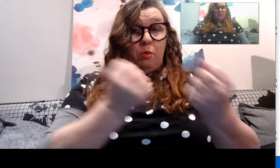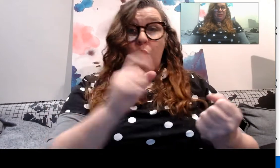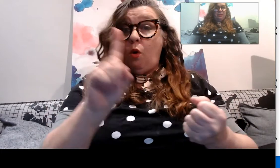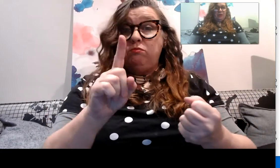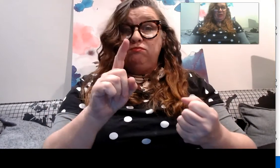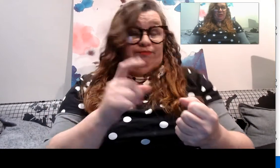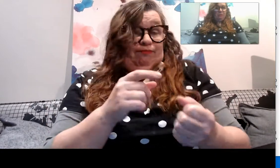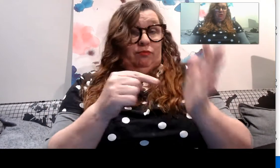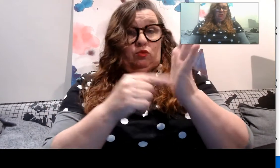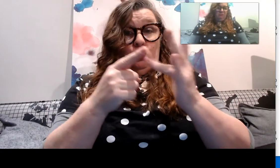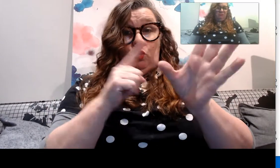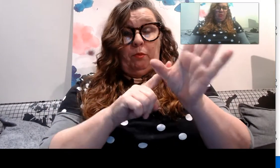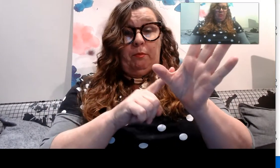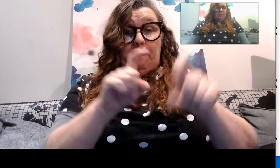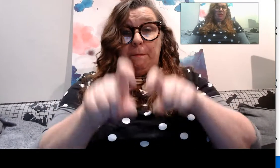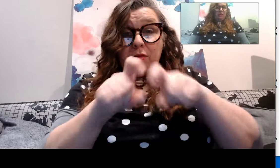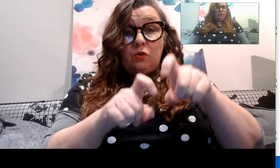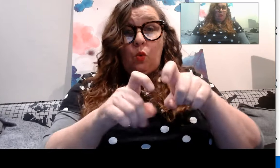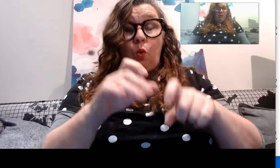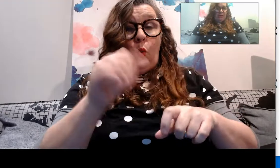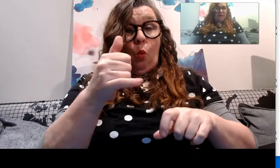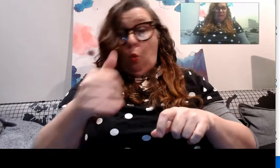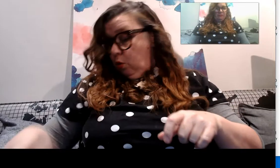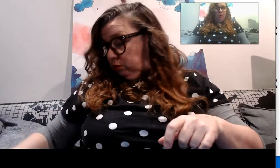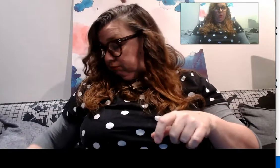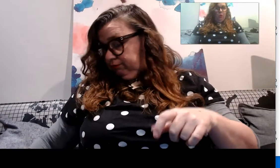they'd bring back what well maybe like a toy bike or